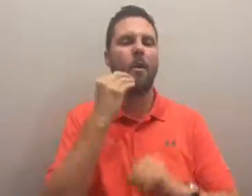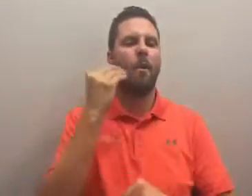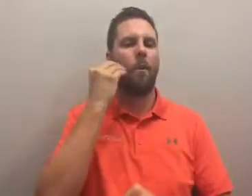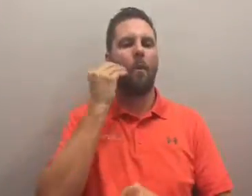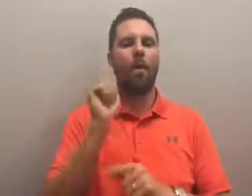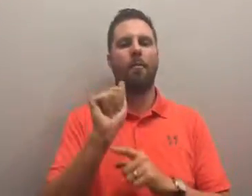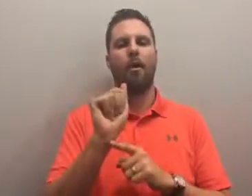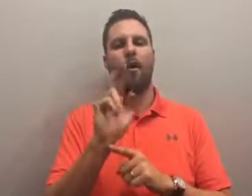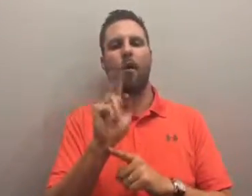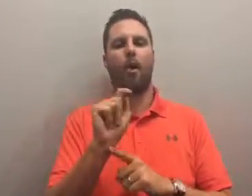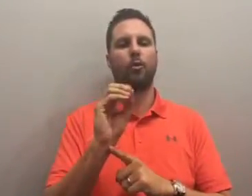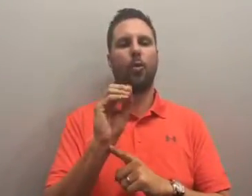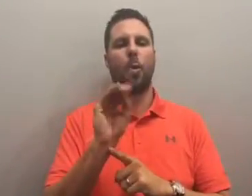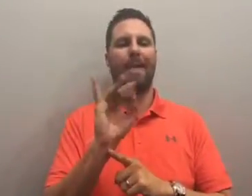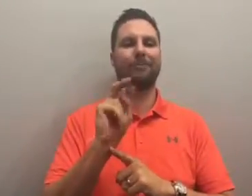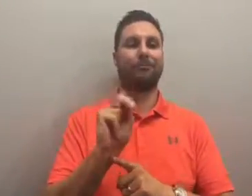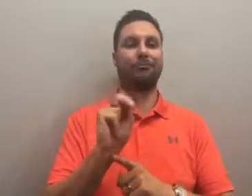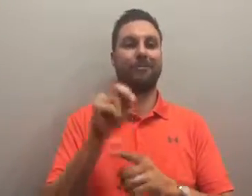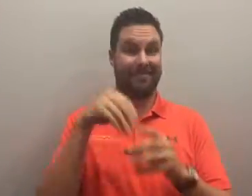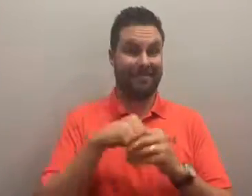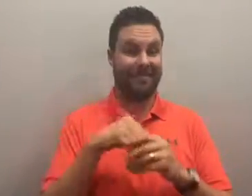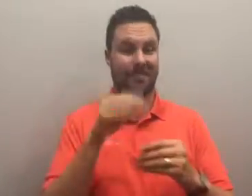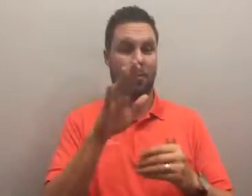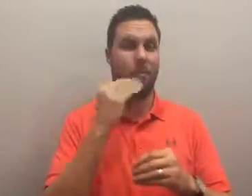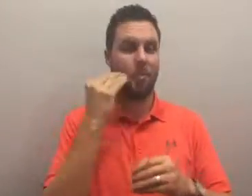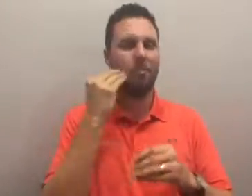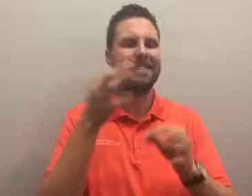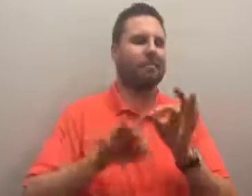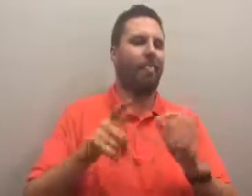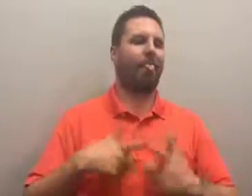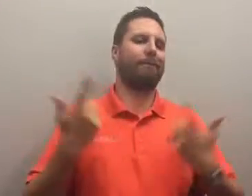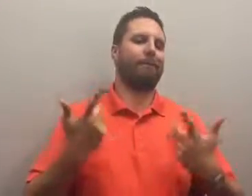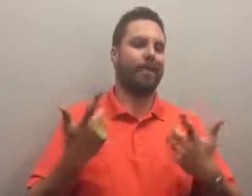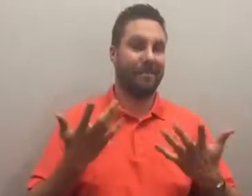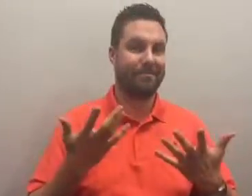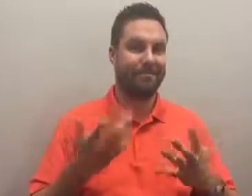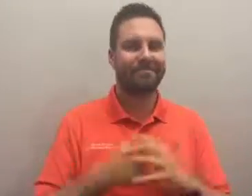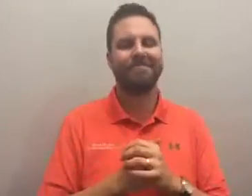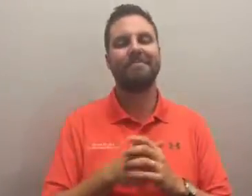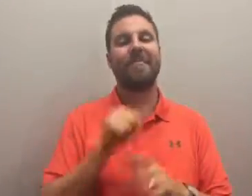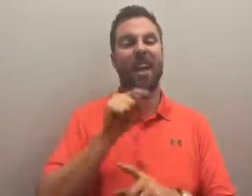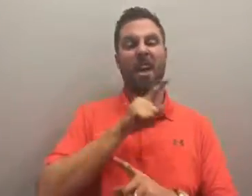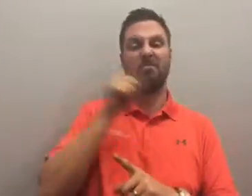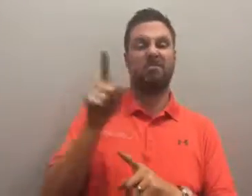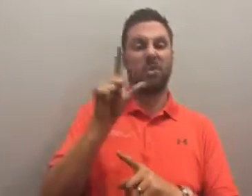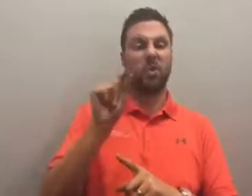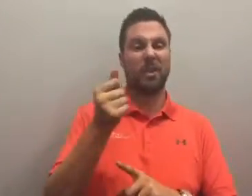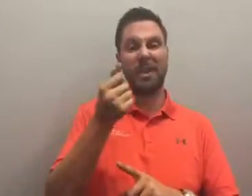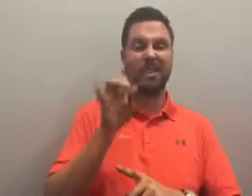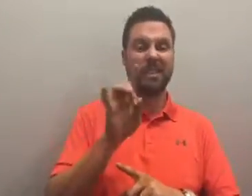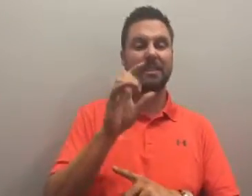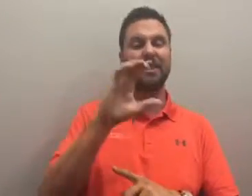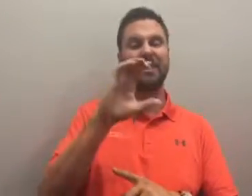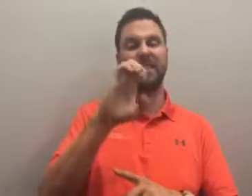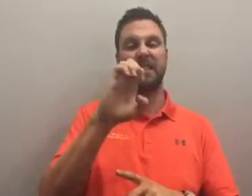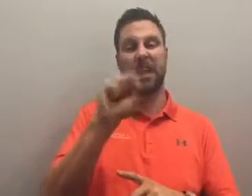that are aimed at simplifying your home life at the 2018 consumer electronics show in Las Vegas they